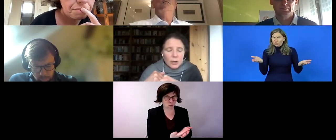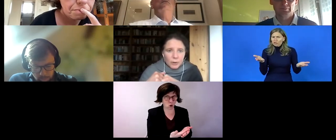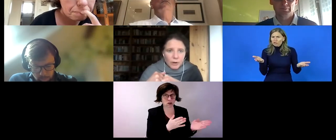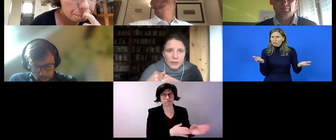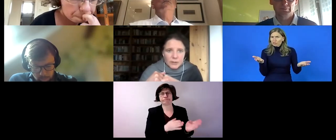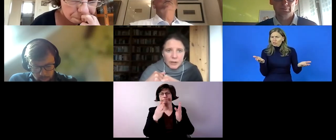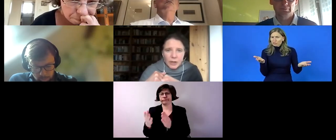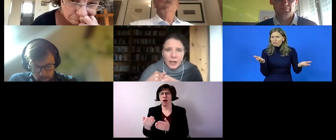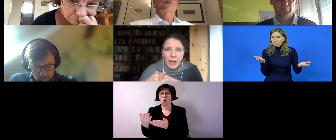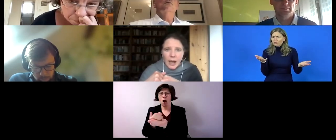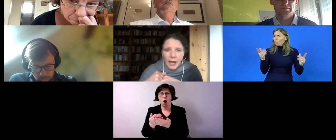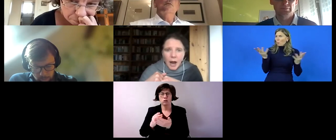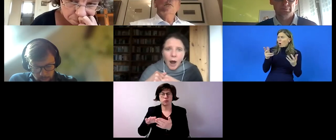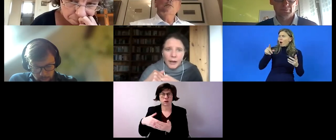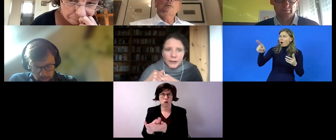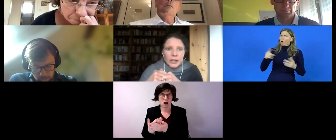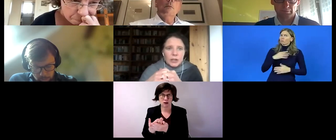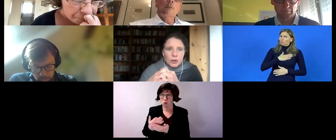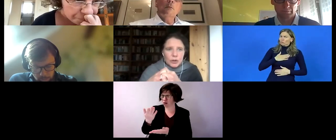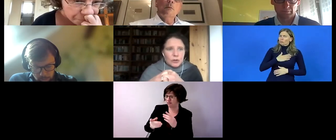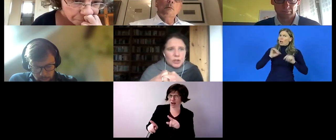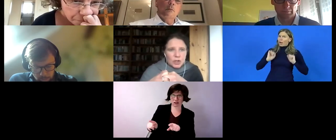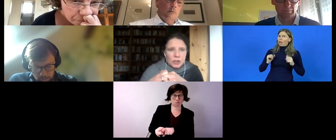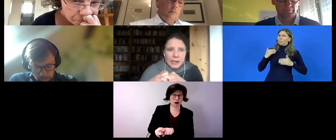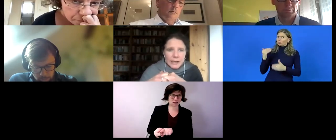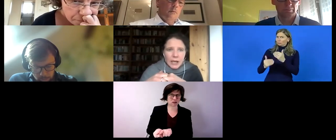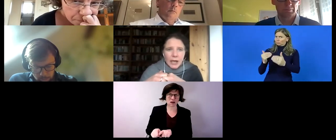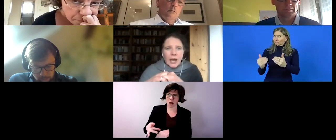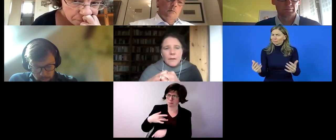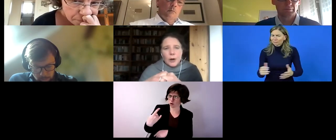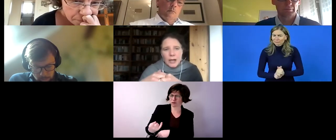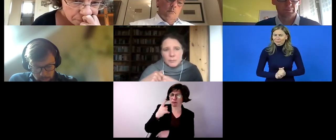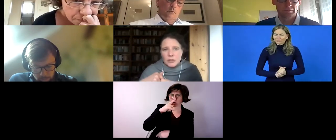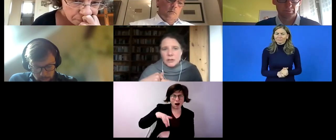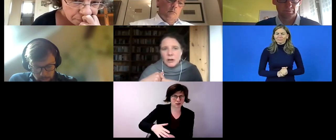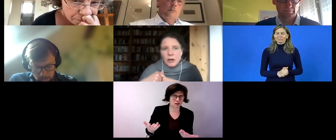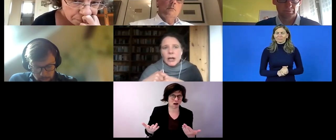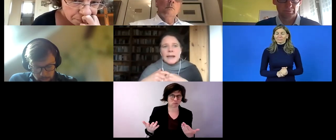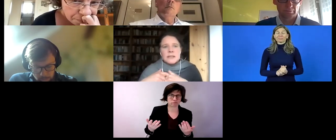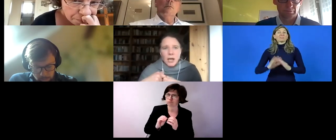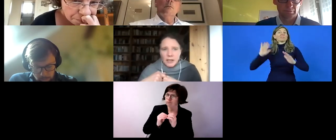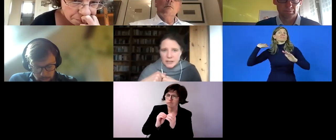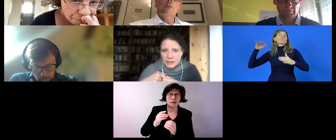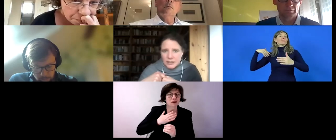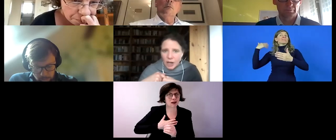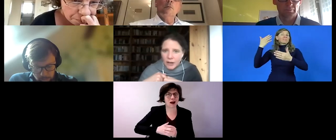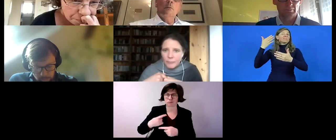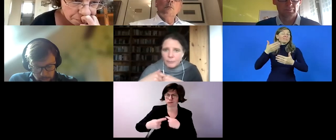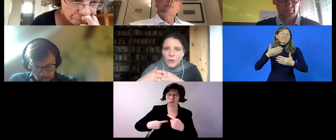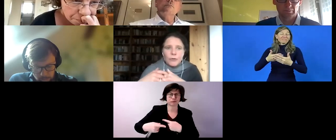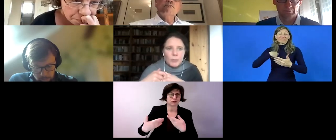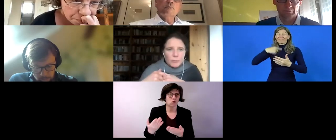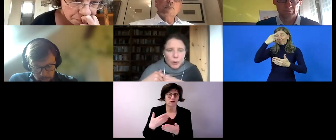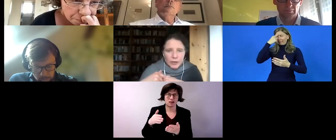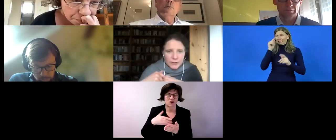progress with uh i think just traditionally uh there has been anxieties um